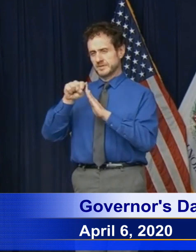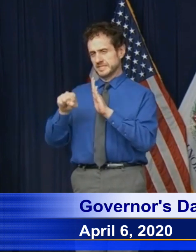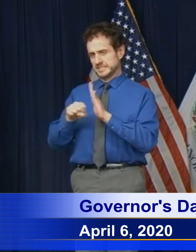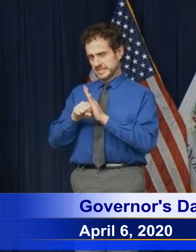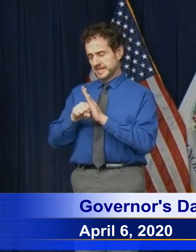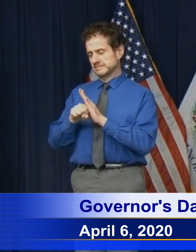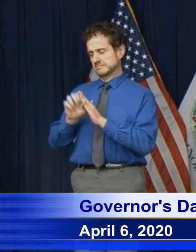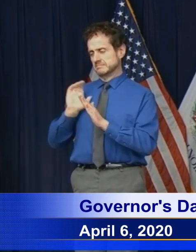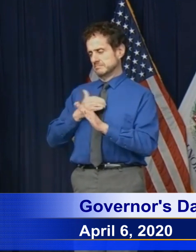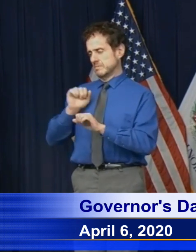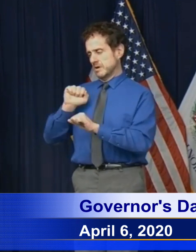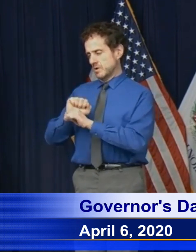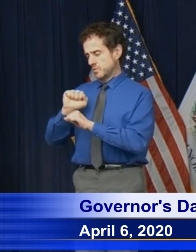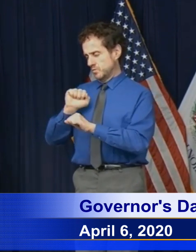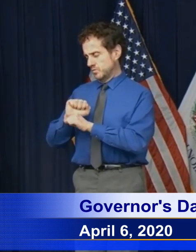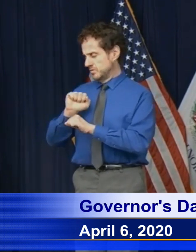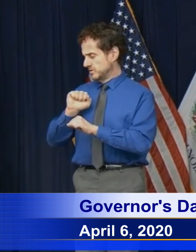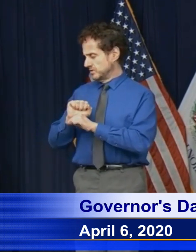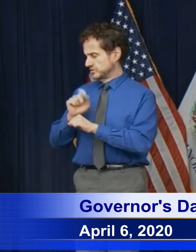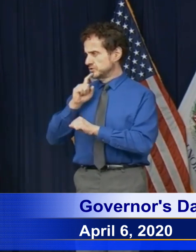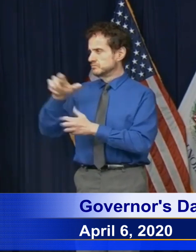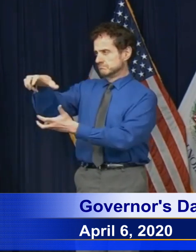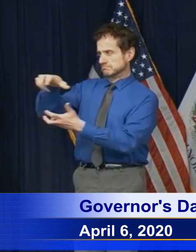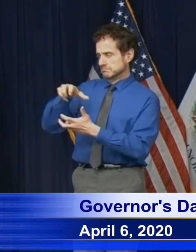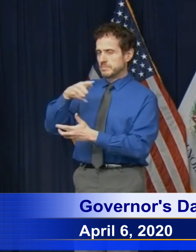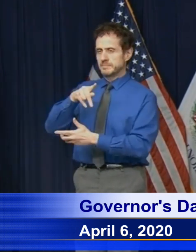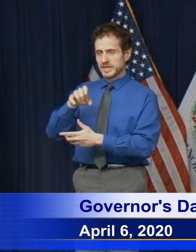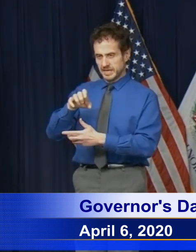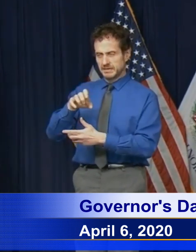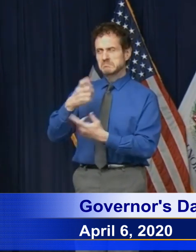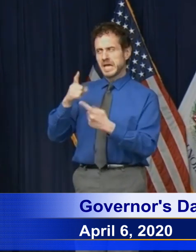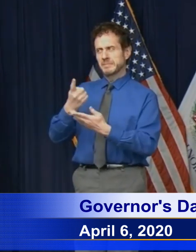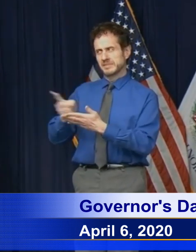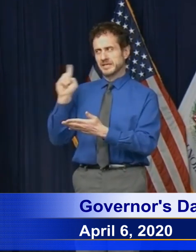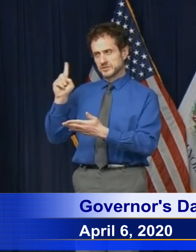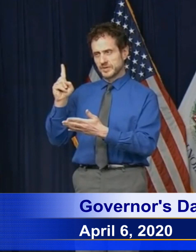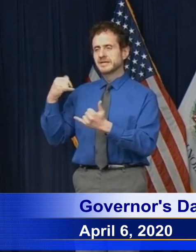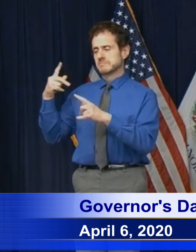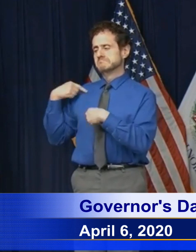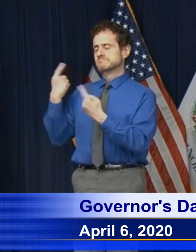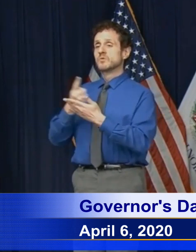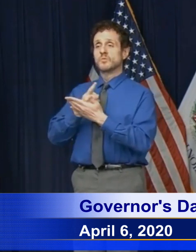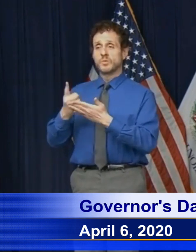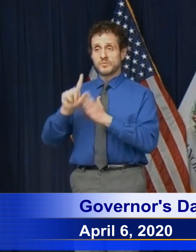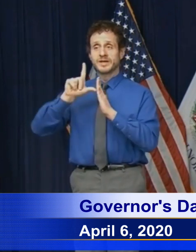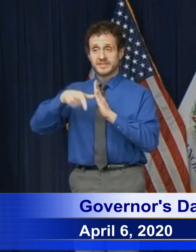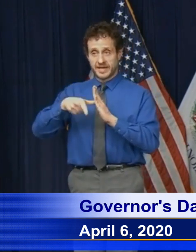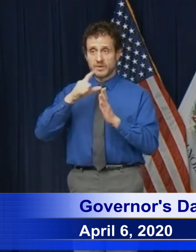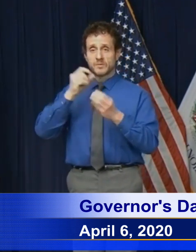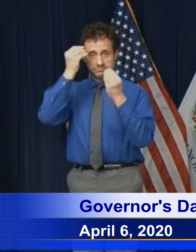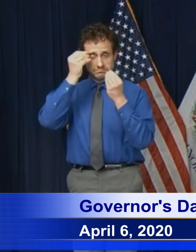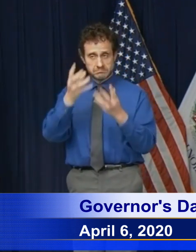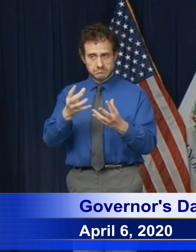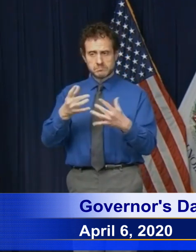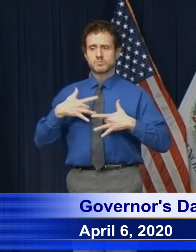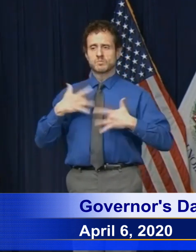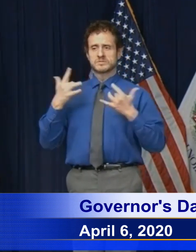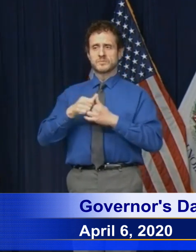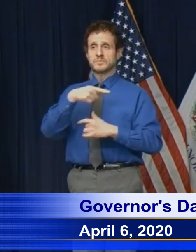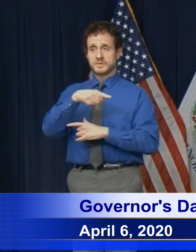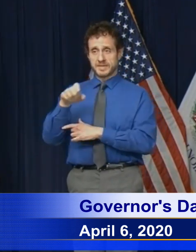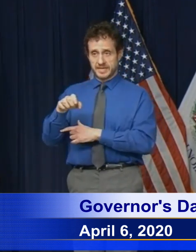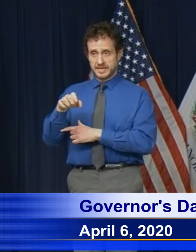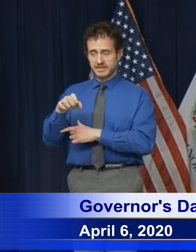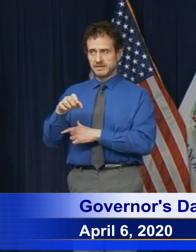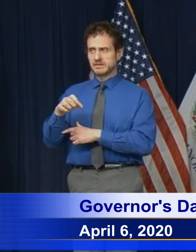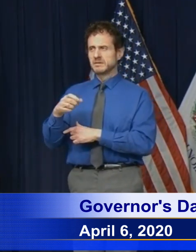efforts to acquire personal protective equipment, so I wanted to provide a quick update on PPE since